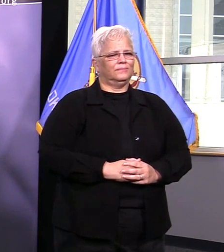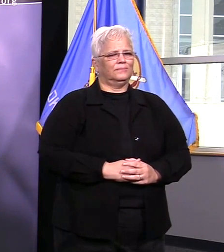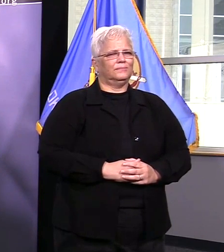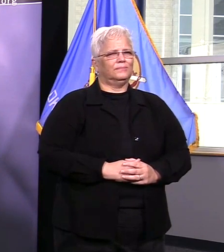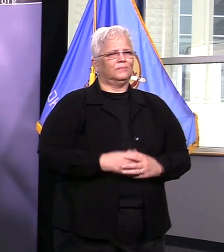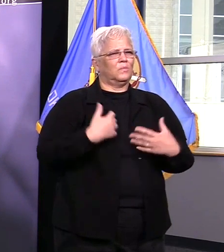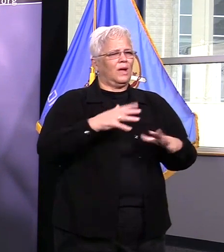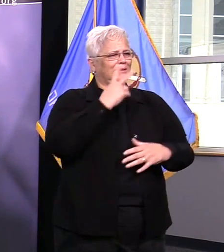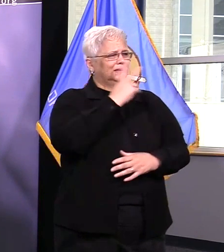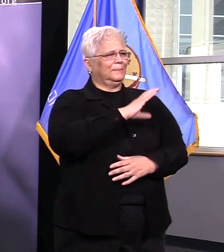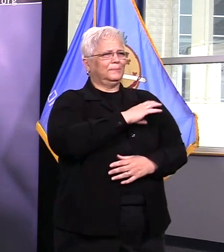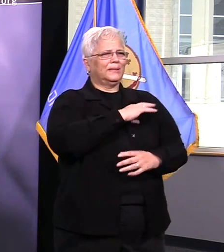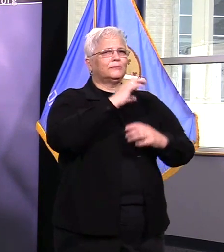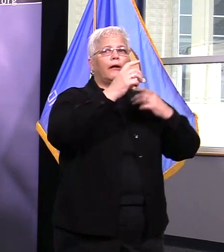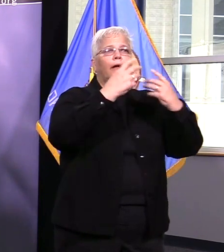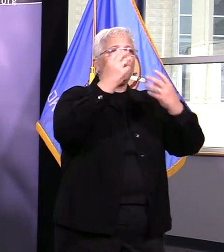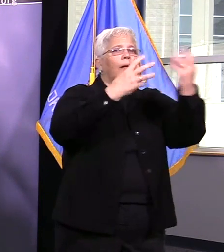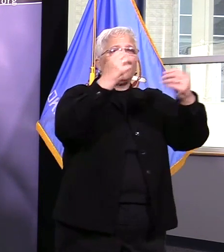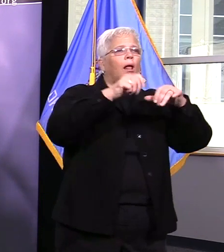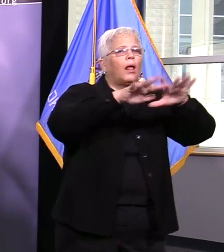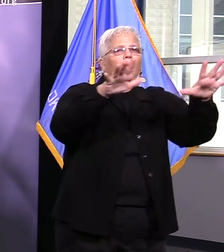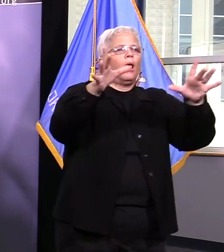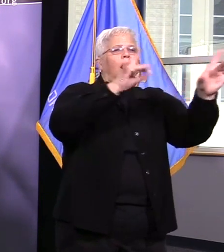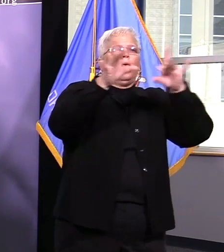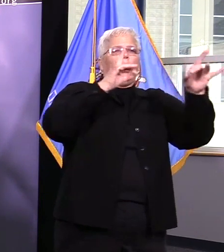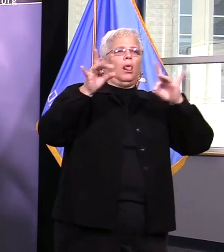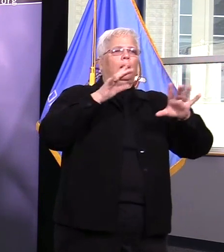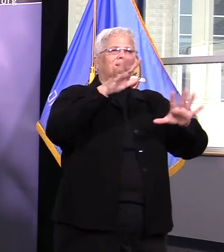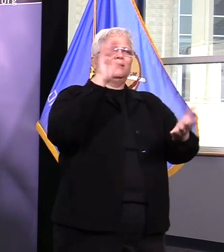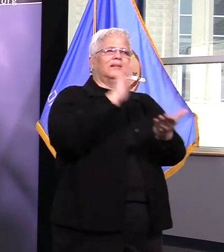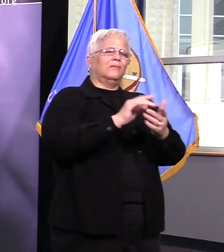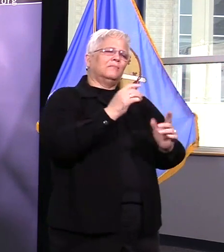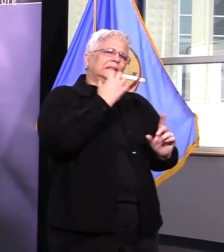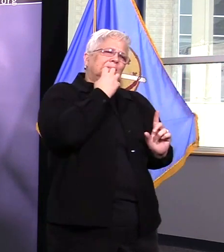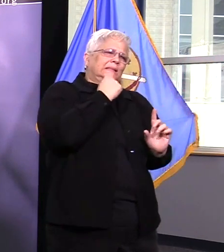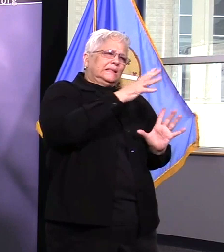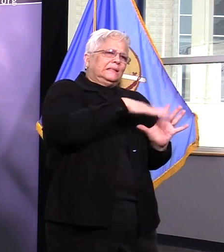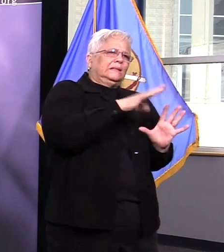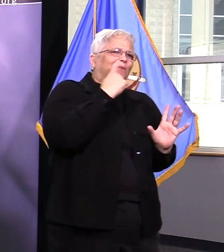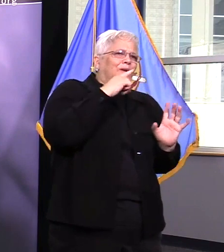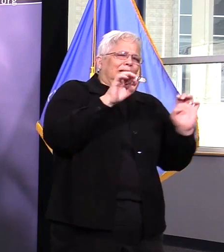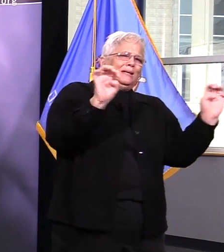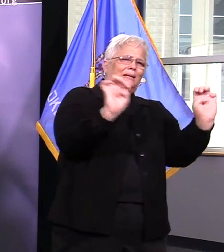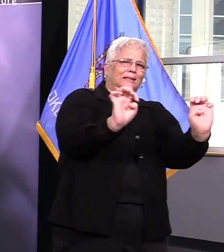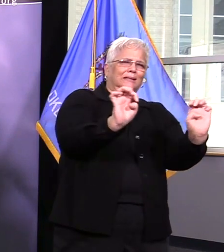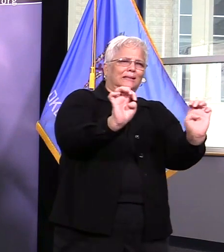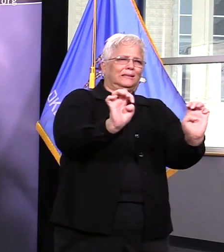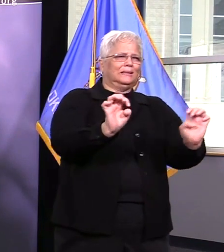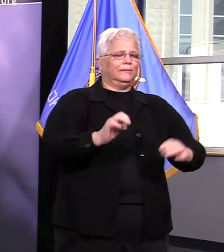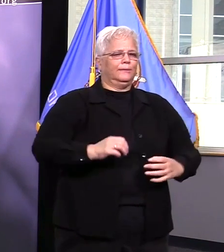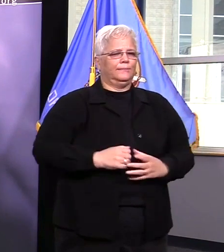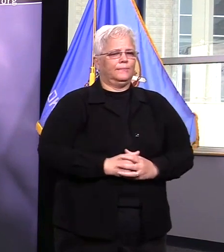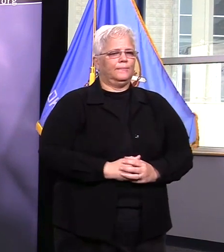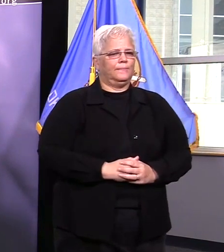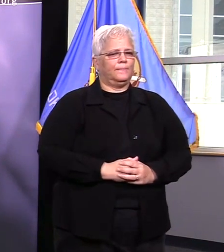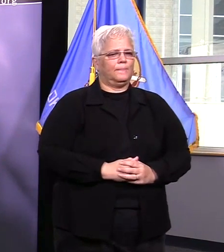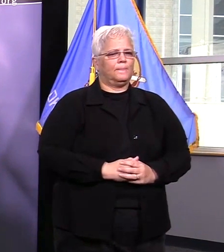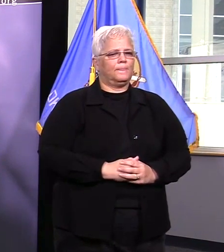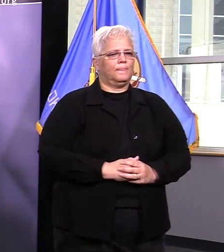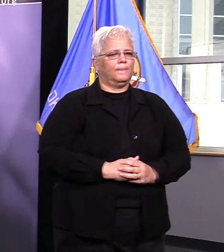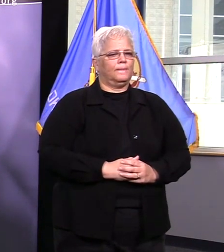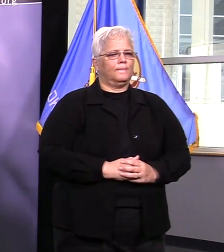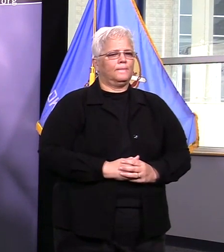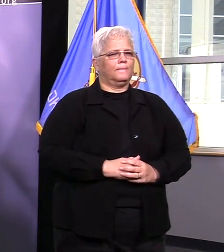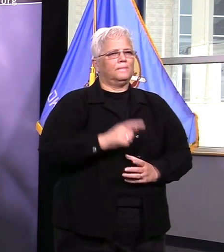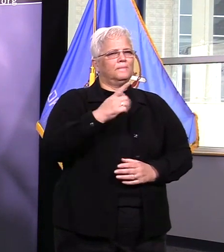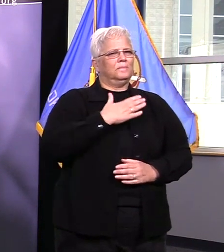civil order we are asking that businesses adhere to it we're asking that all citizens adhere to it this is